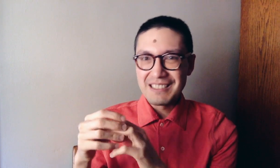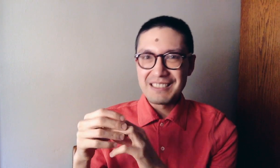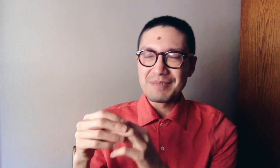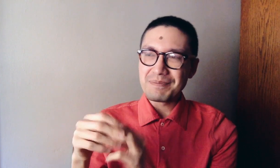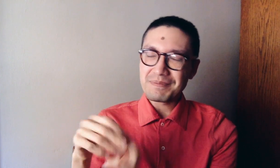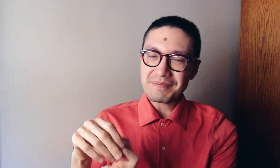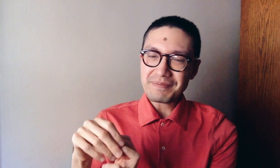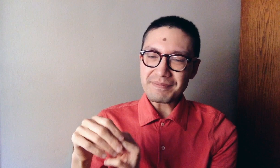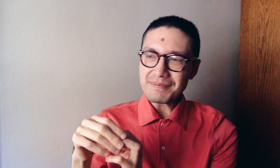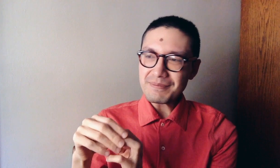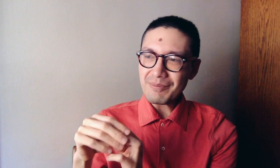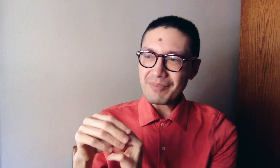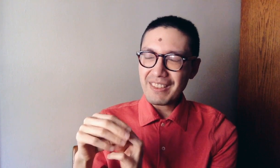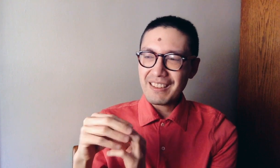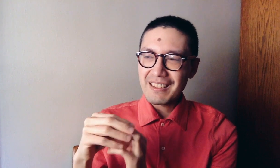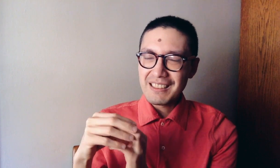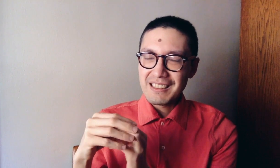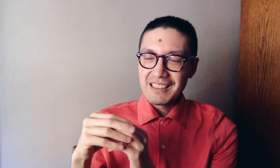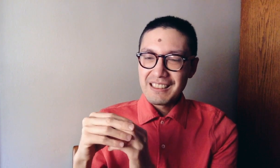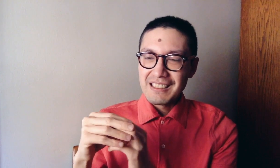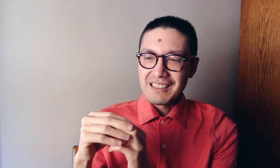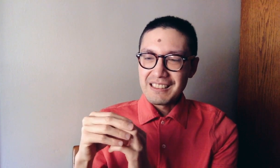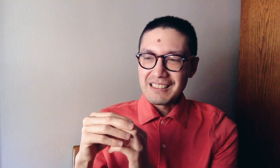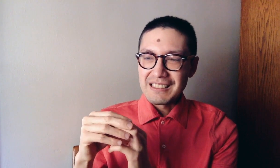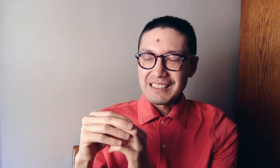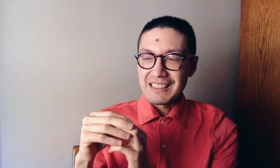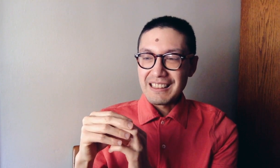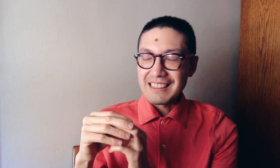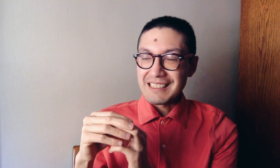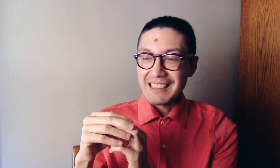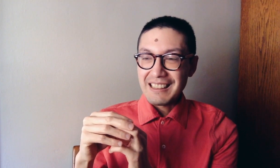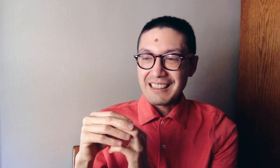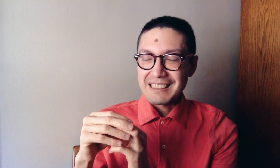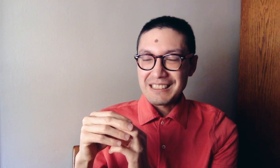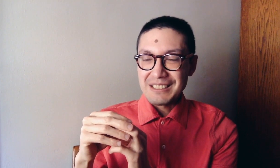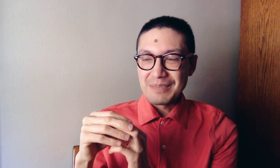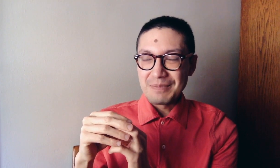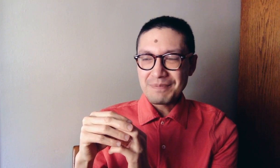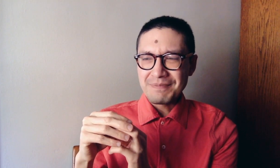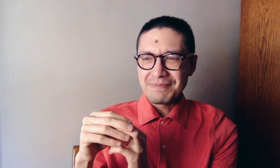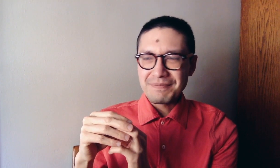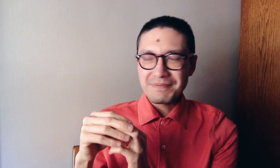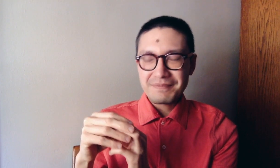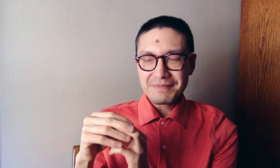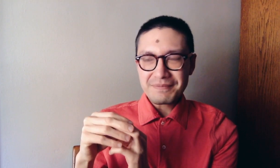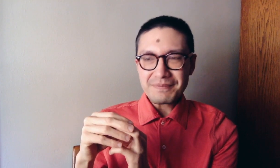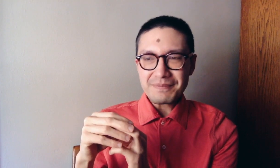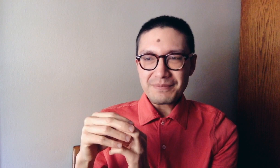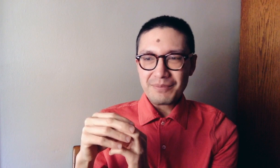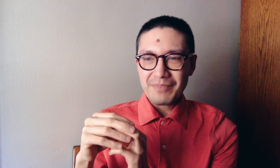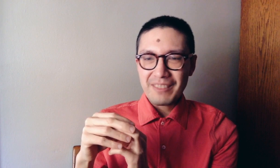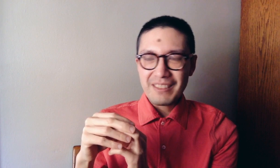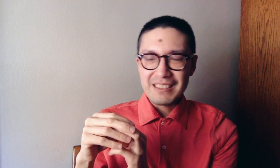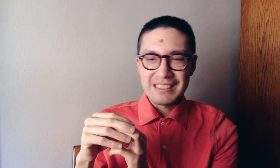and things like that. So, um,